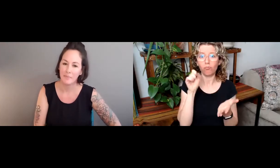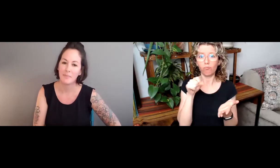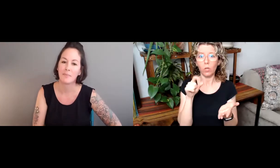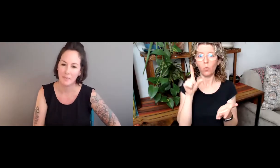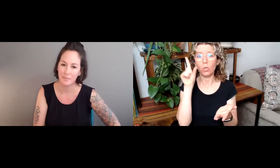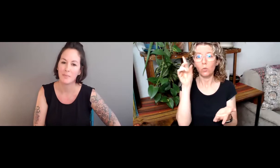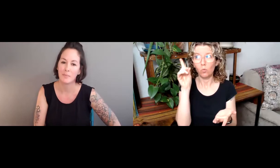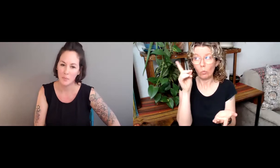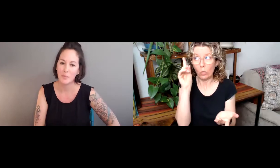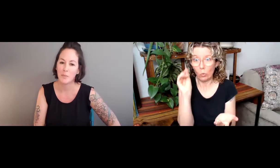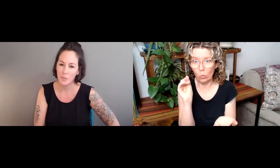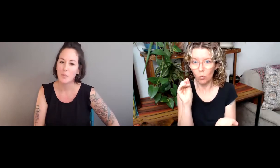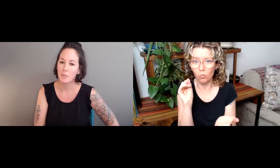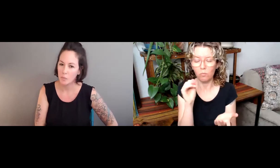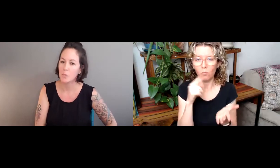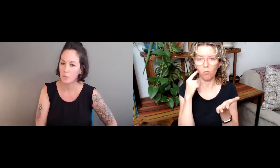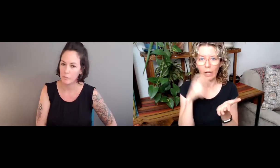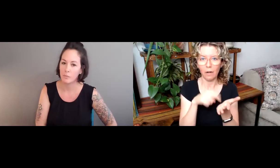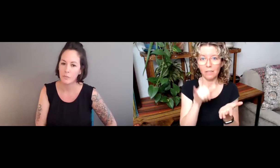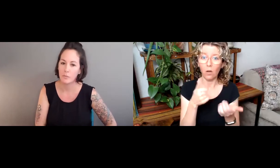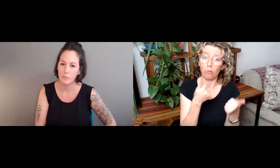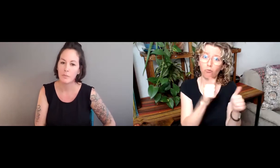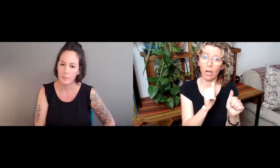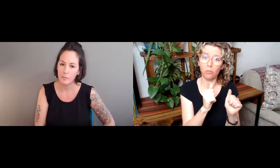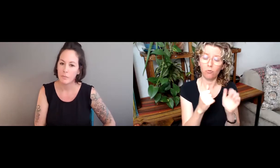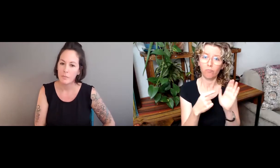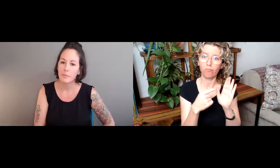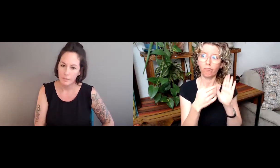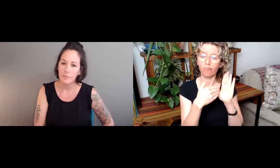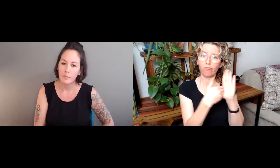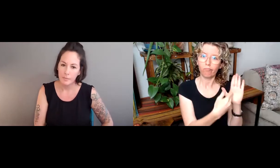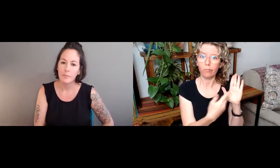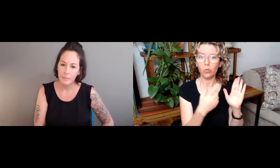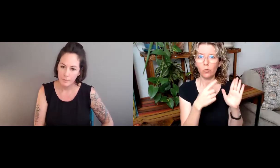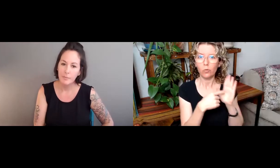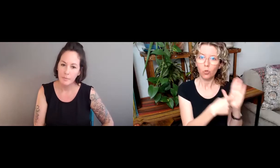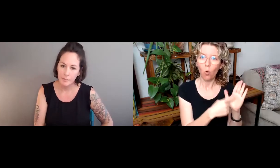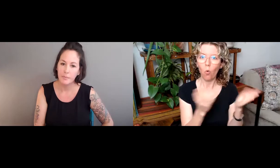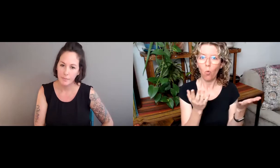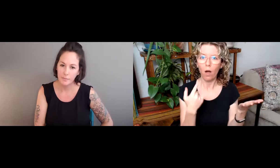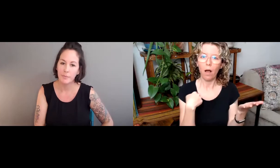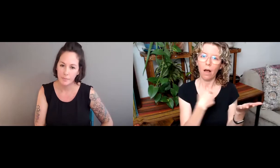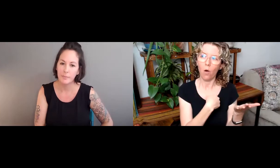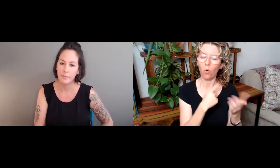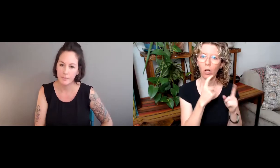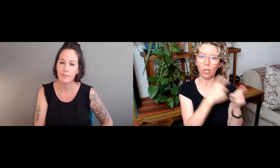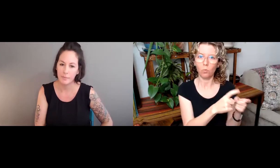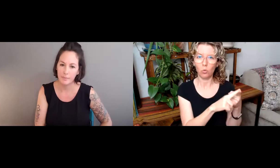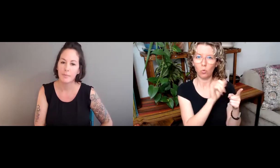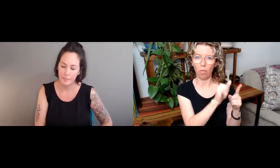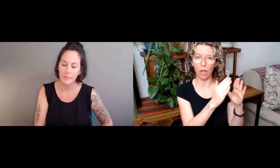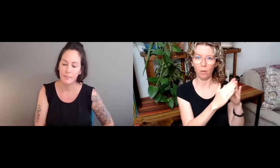really recognize that? For us as researchers, we do recognize that we really try to have that reflected